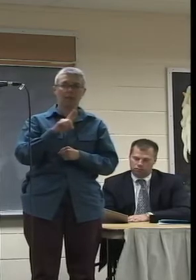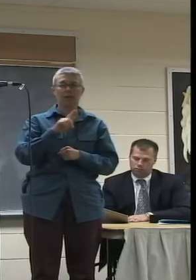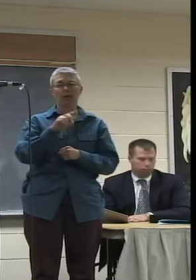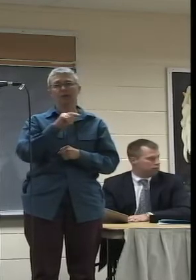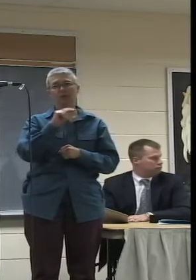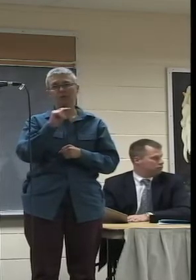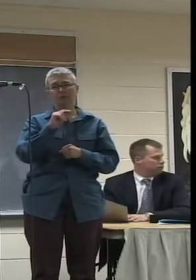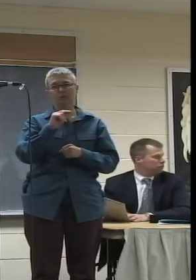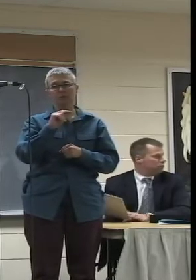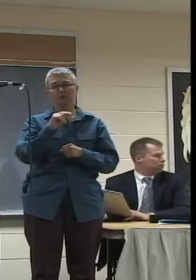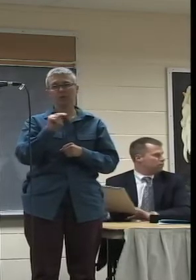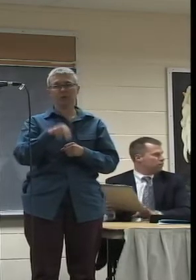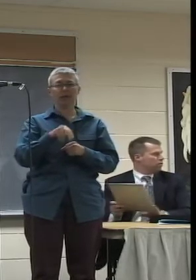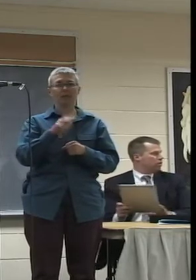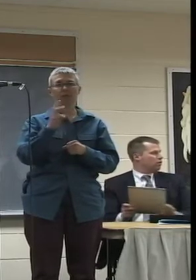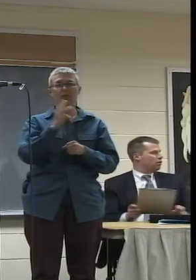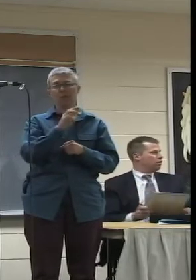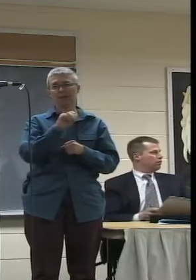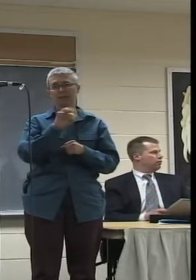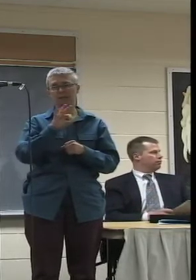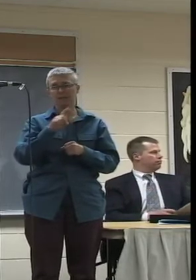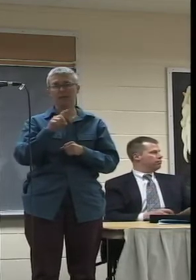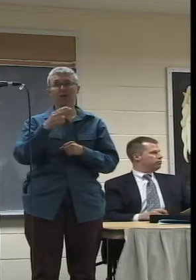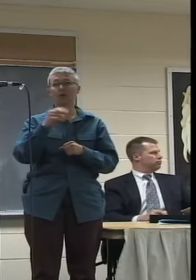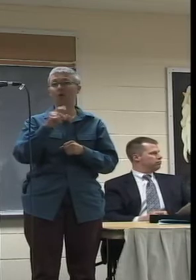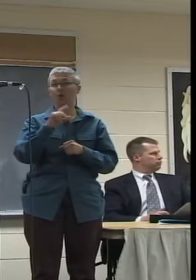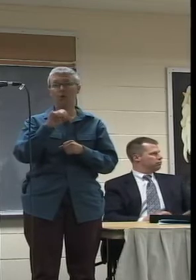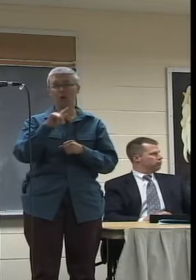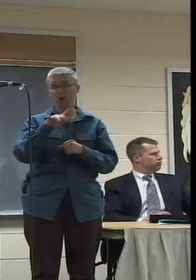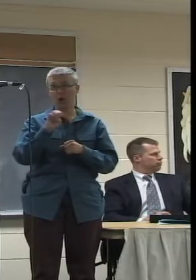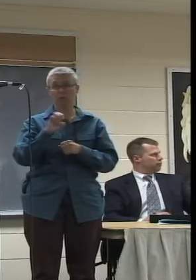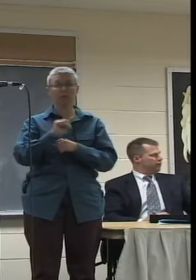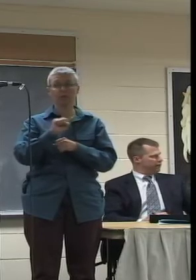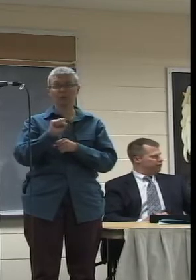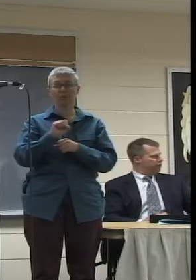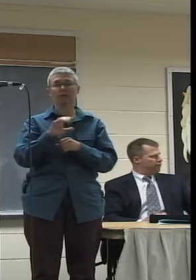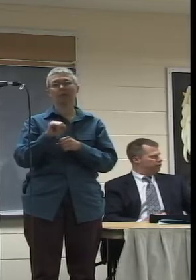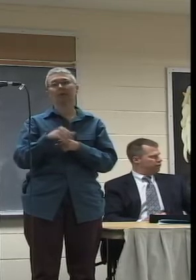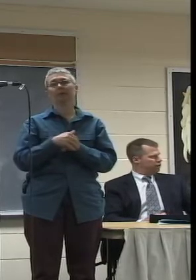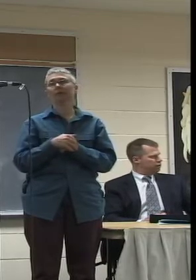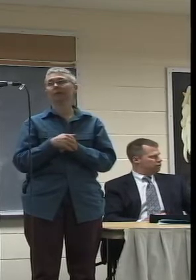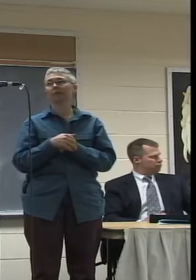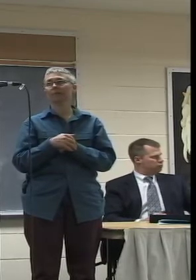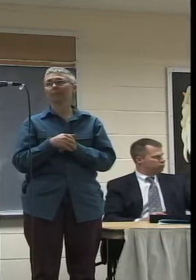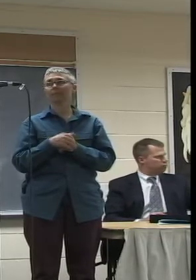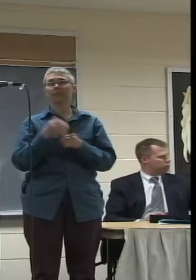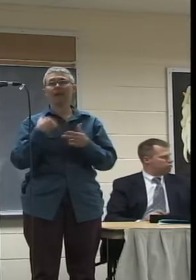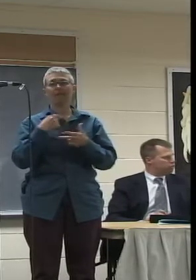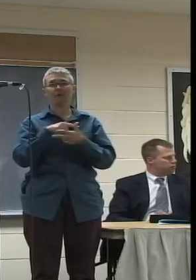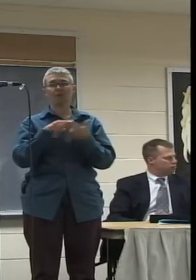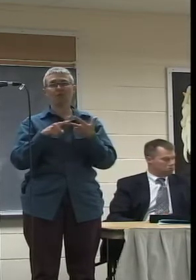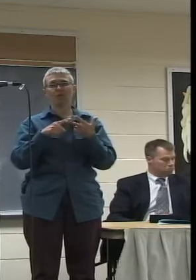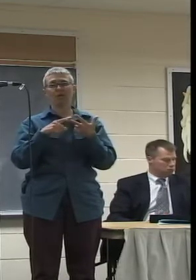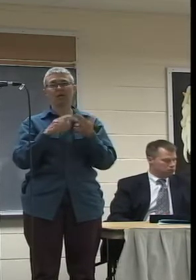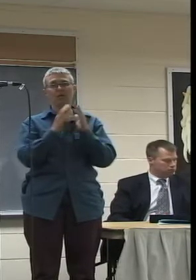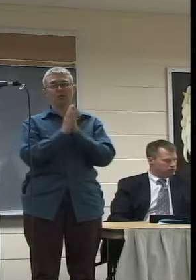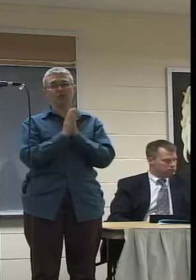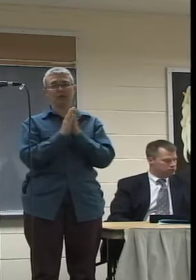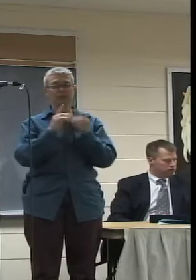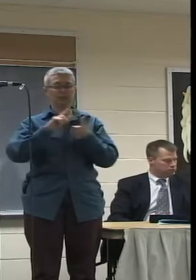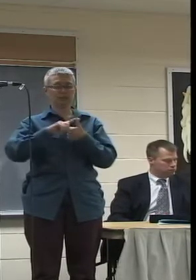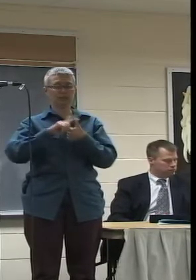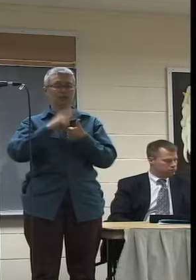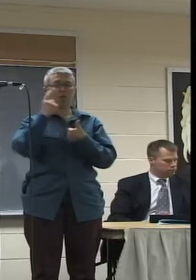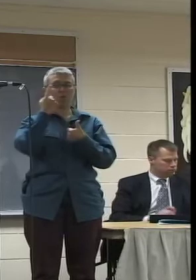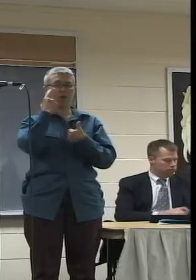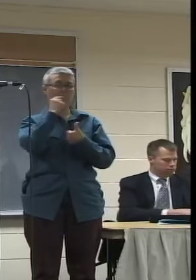Springfield, Westfield, and even Holyoke. I am here with three requests, one for the